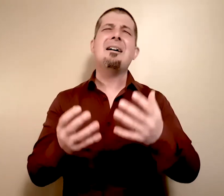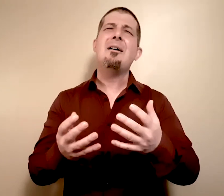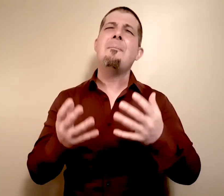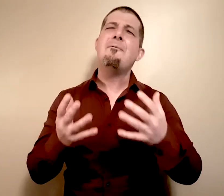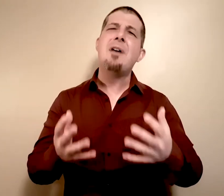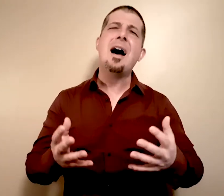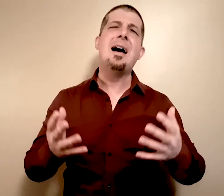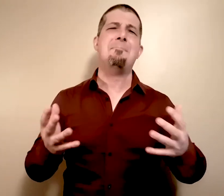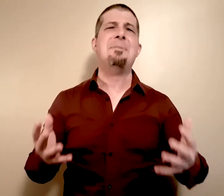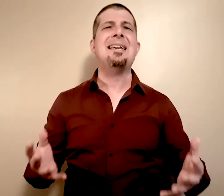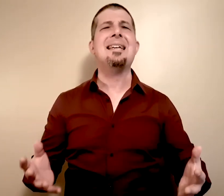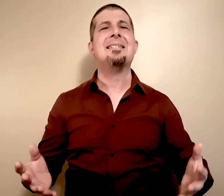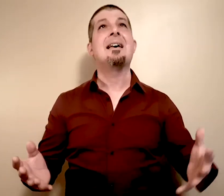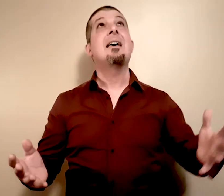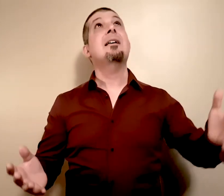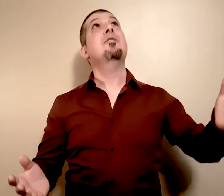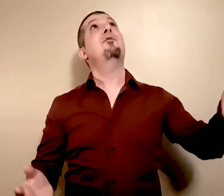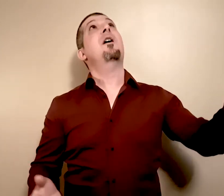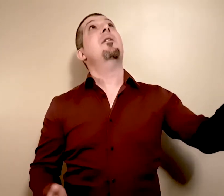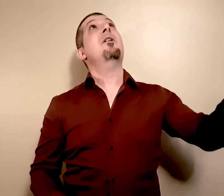Come find peace in the Father.